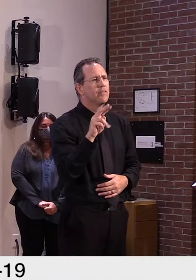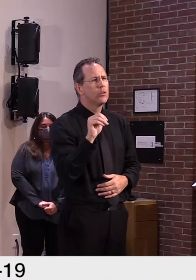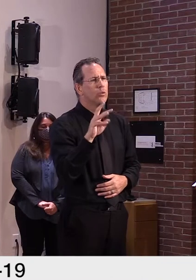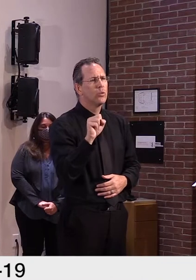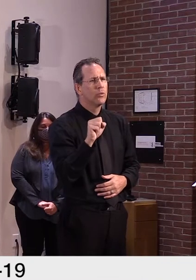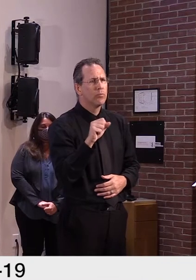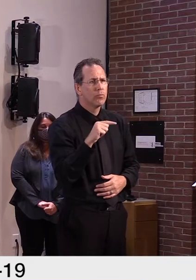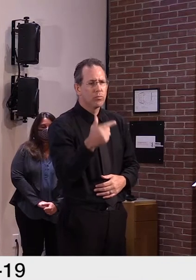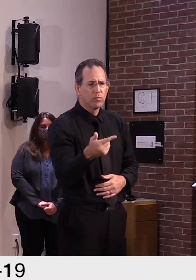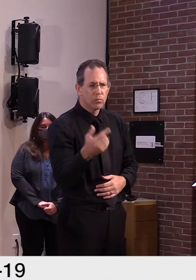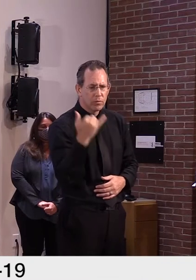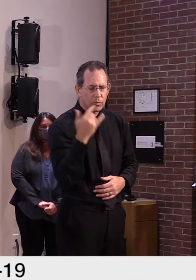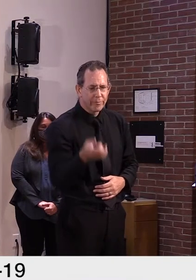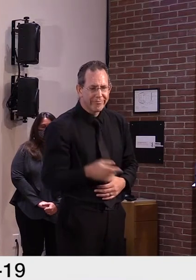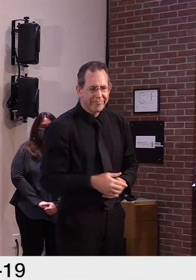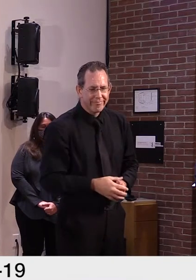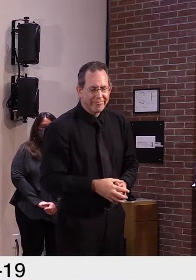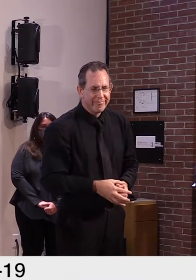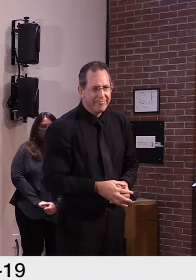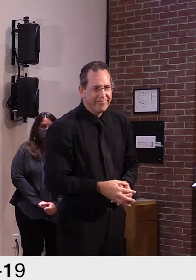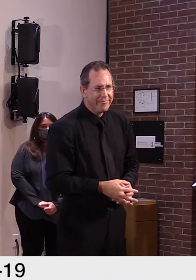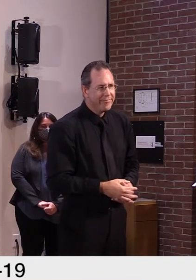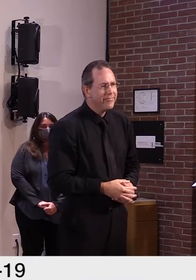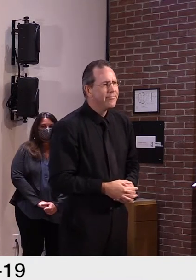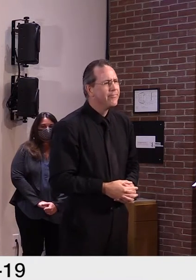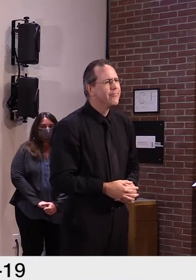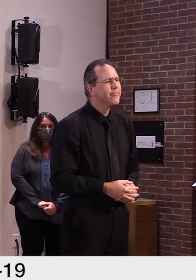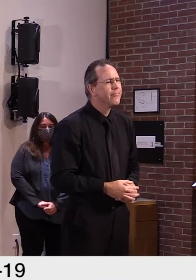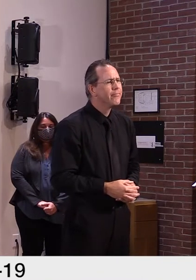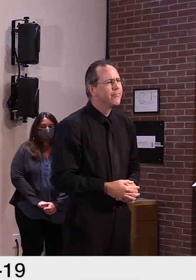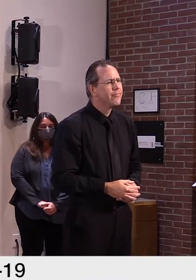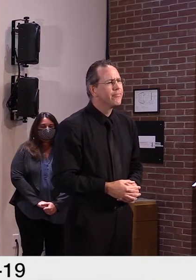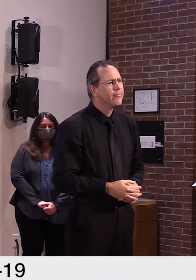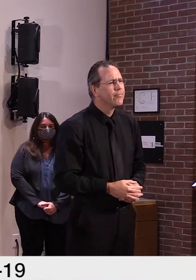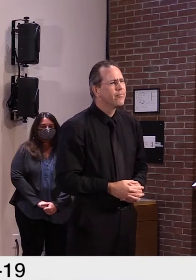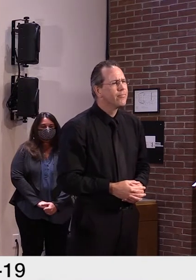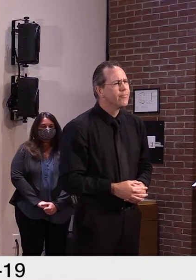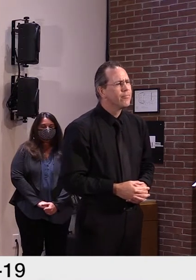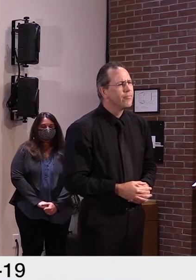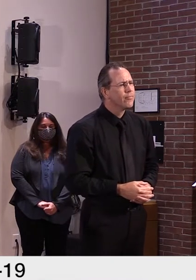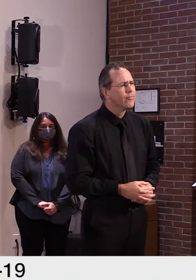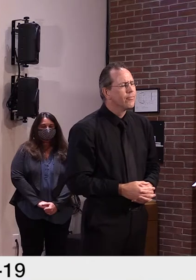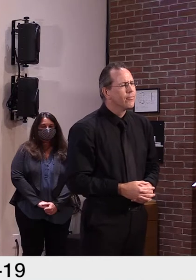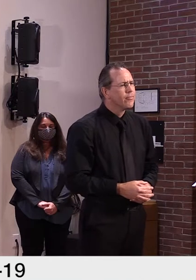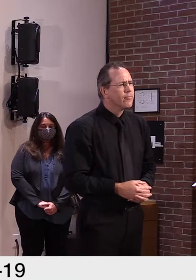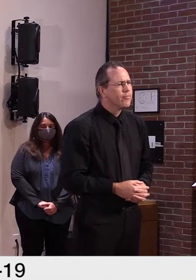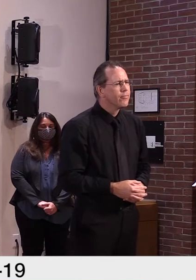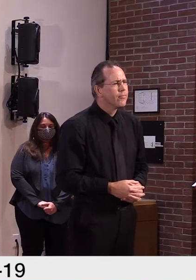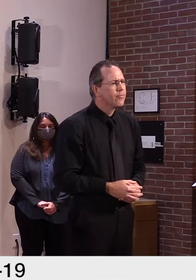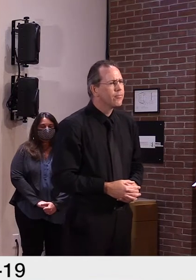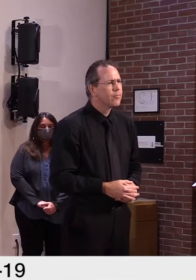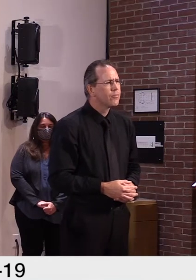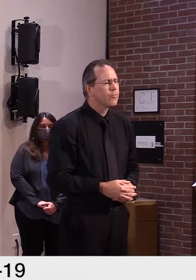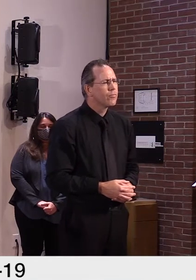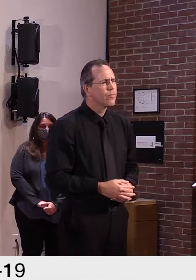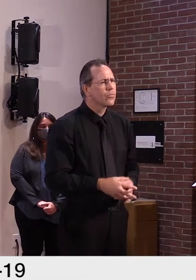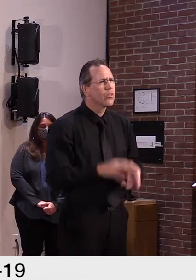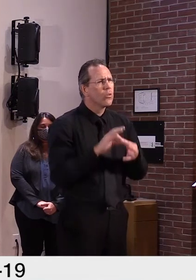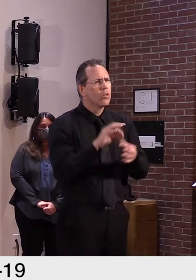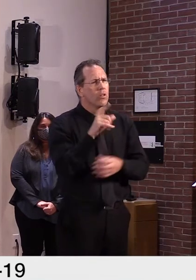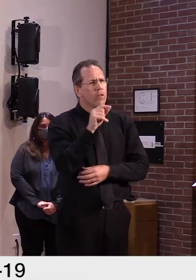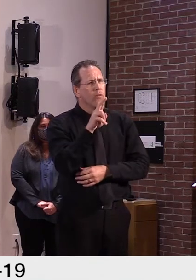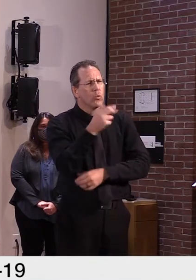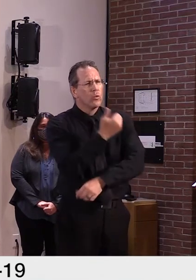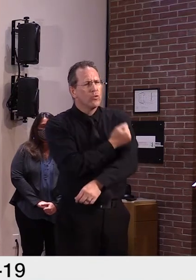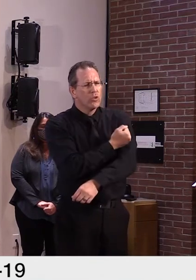Thanks. Regarding the flu shots, for 19 years, the CDC